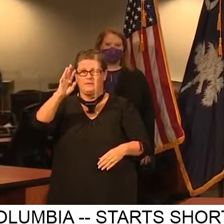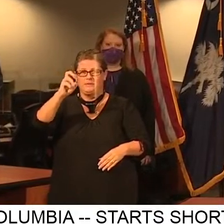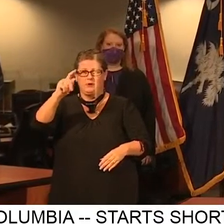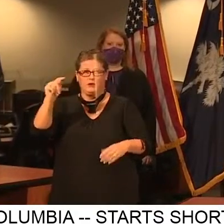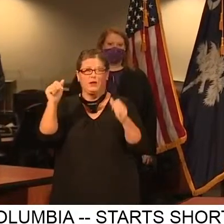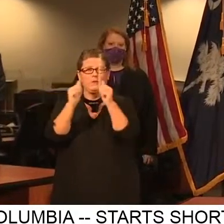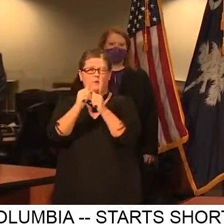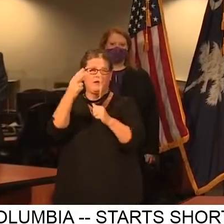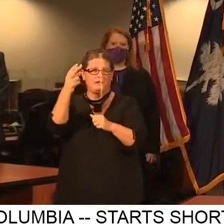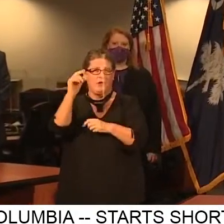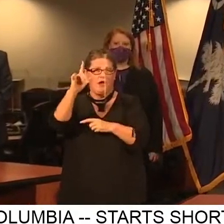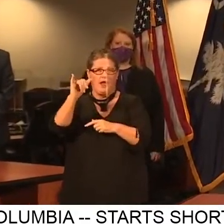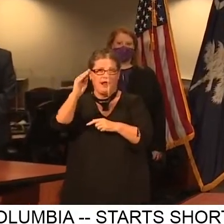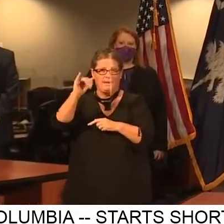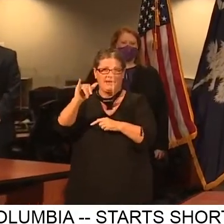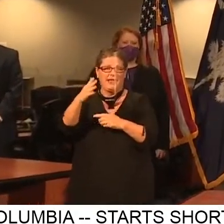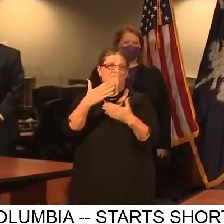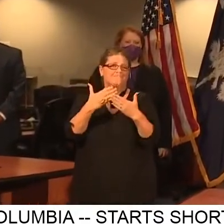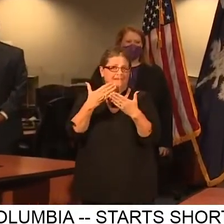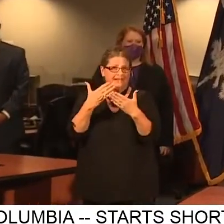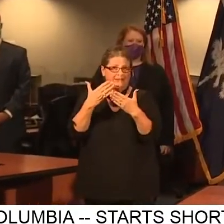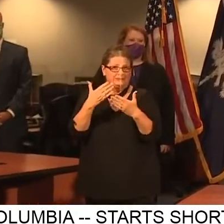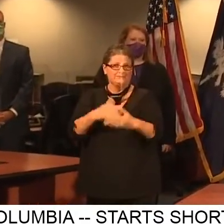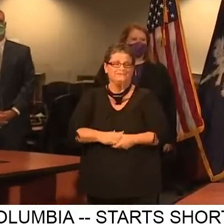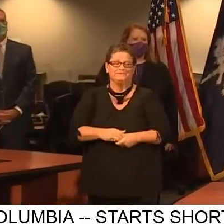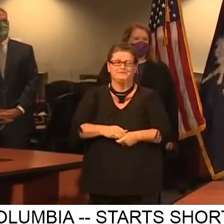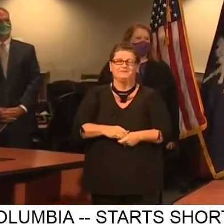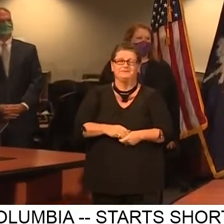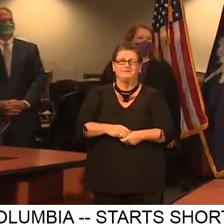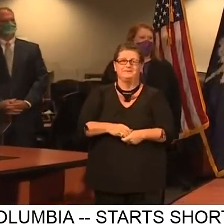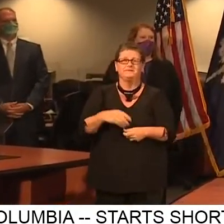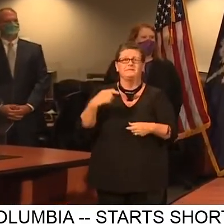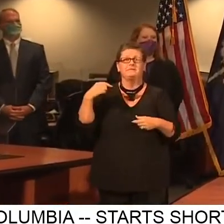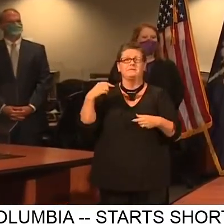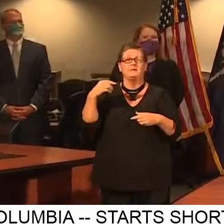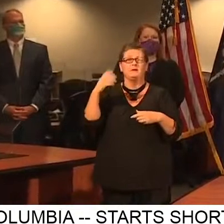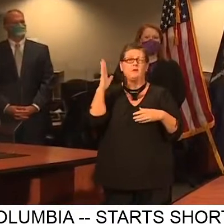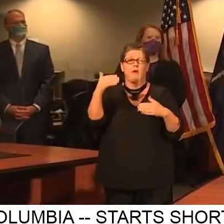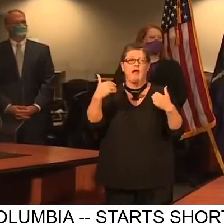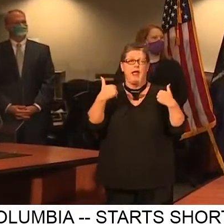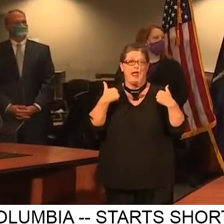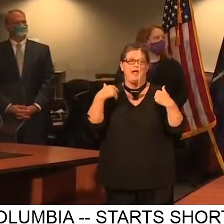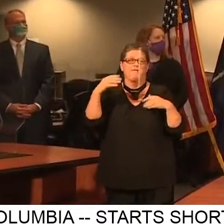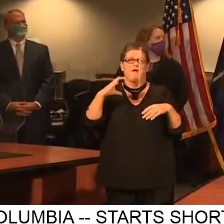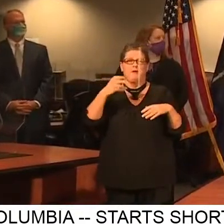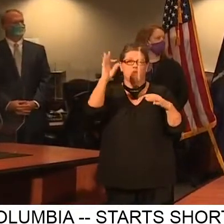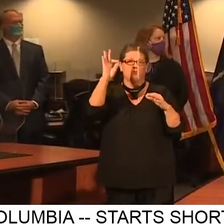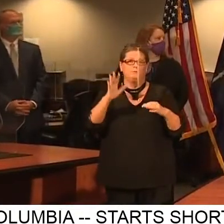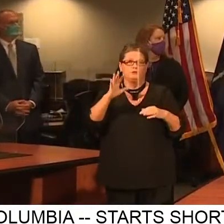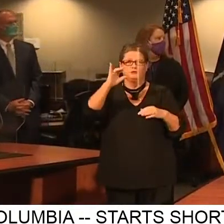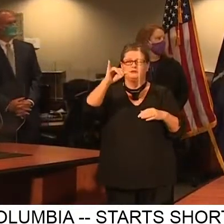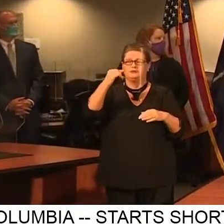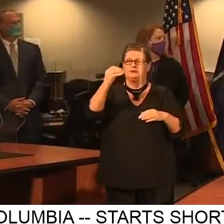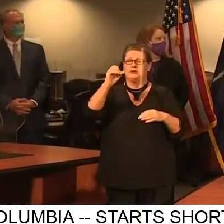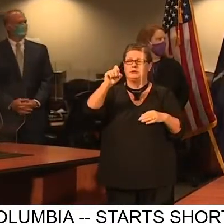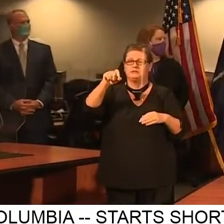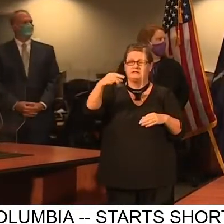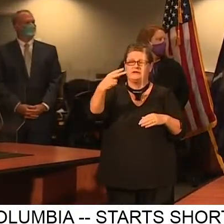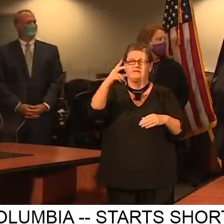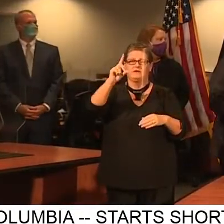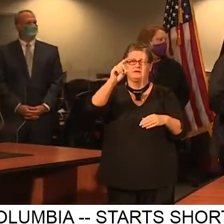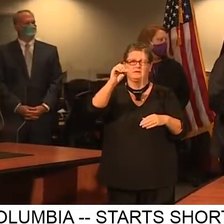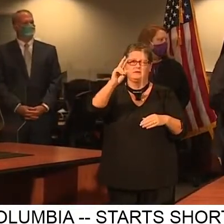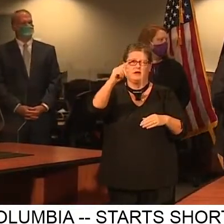assisted by Holly May. Ladies, thank you. Again, I'll call on Joseph, Chaplain Joseph Douglas. Lead us in prayer,